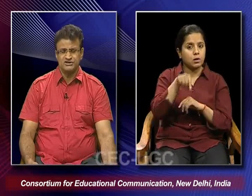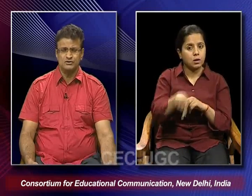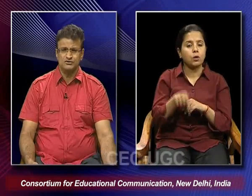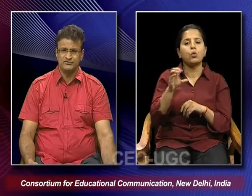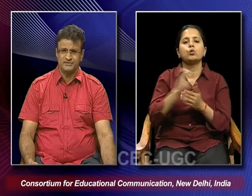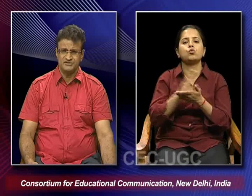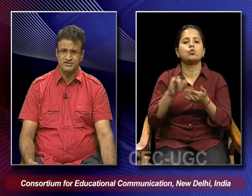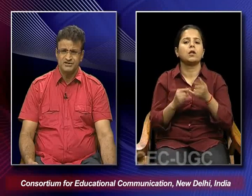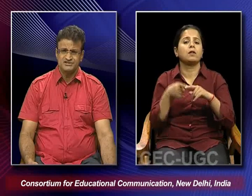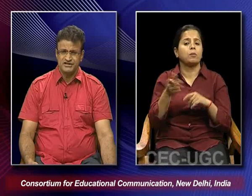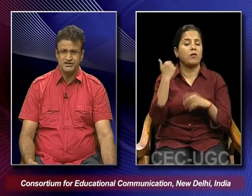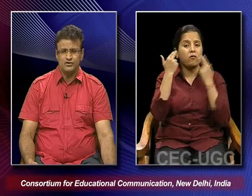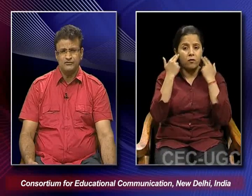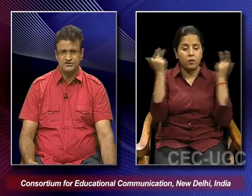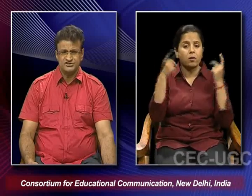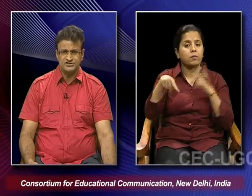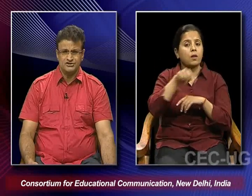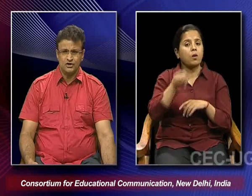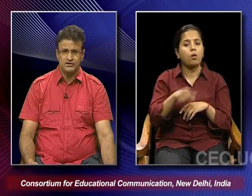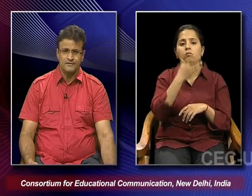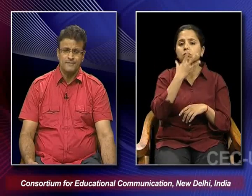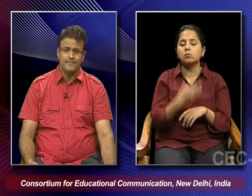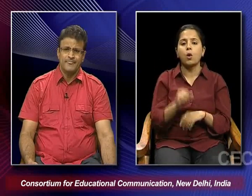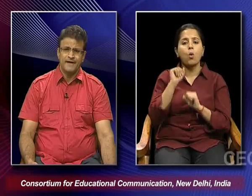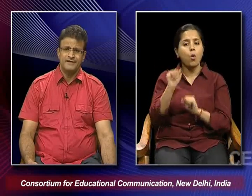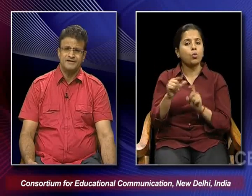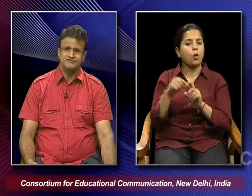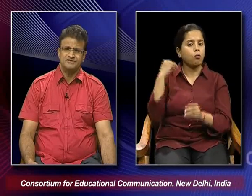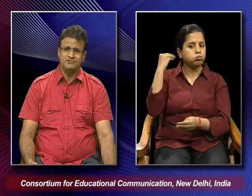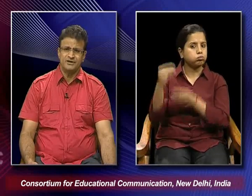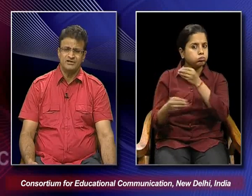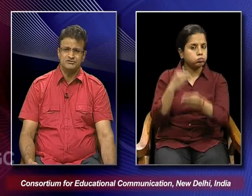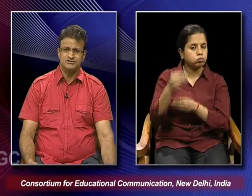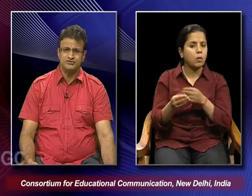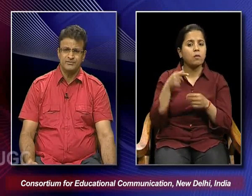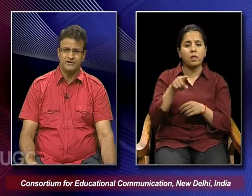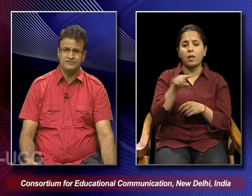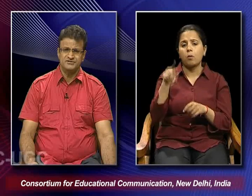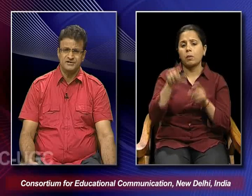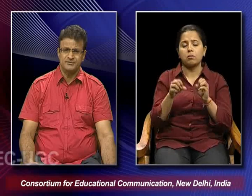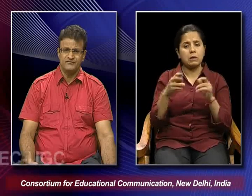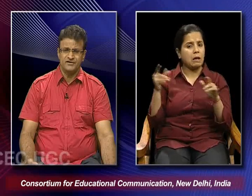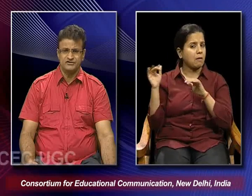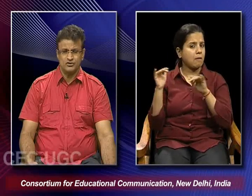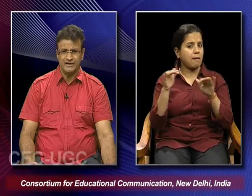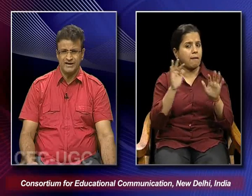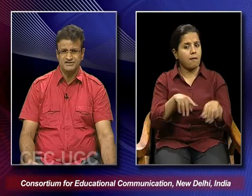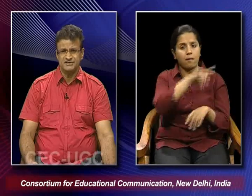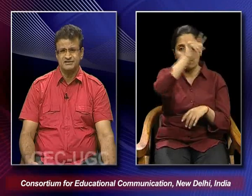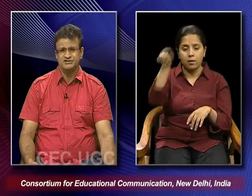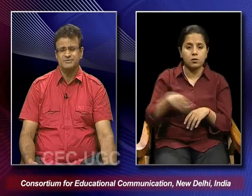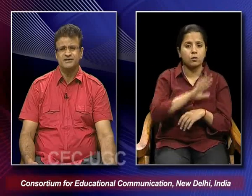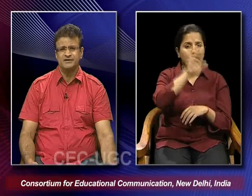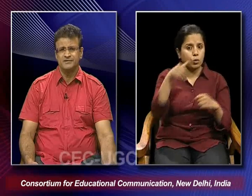Chishti, who was a famous saint of the Chishti order. And it is visited by thousands of pilgrims and a big fair is organized.